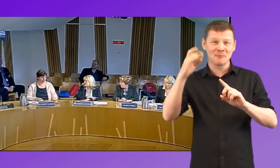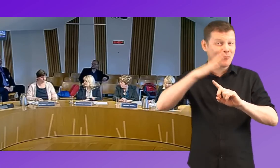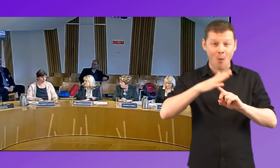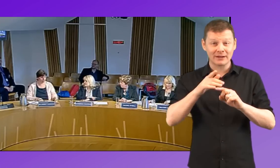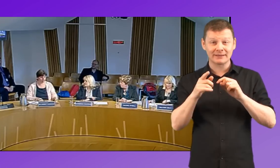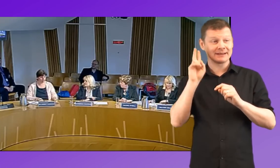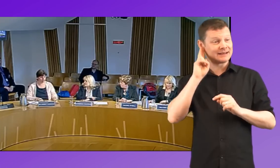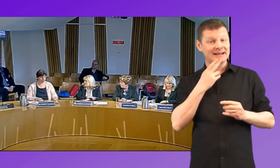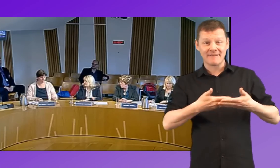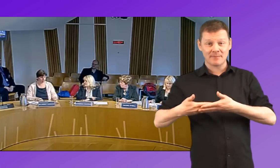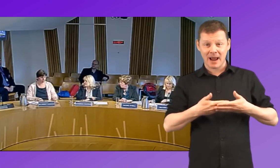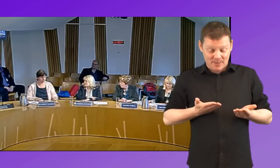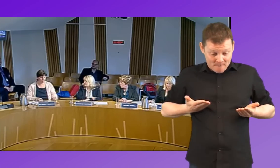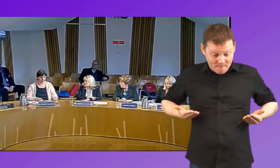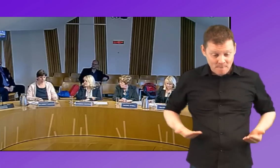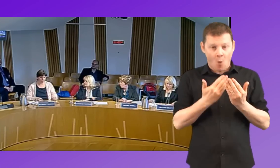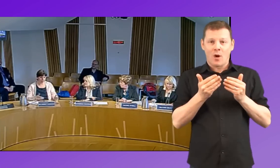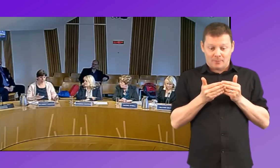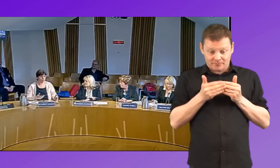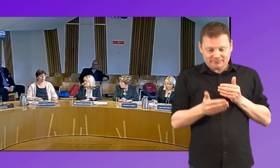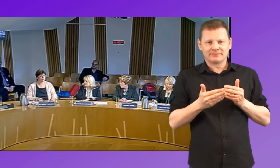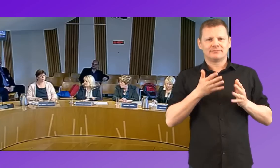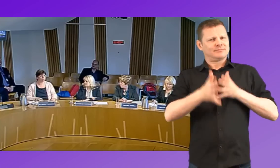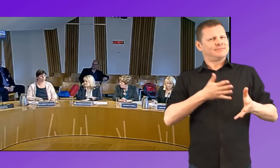visual language, really, from as close to day one as we can get it. So, it's very important.